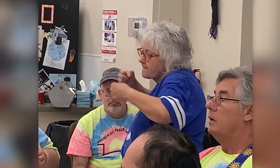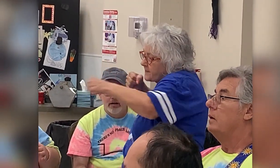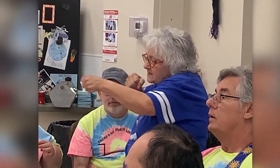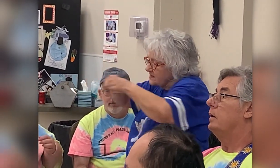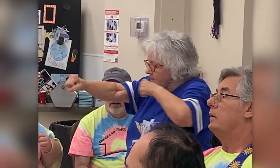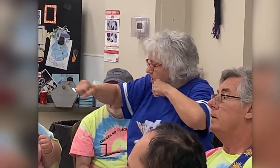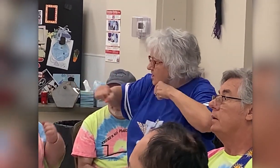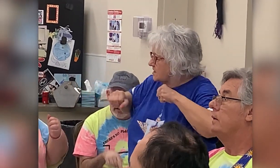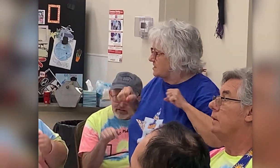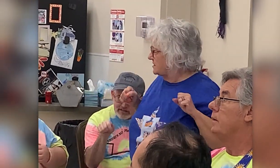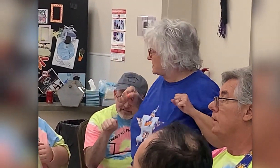Ghostbusters!